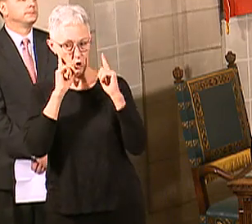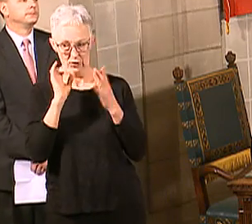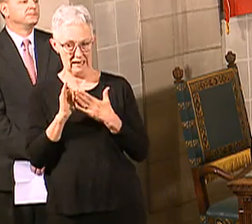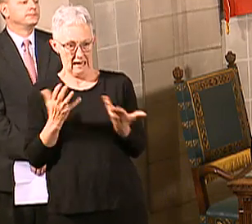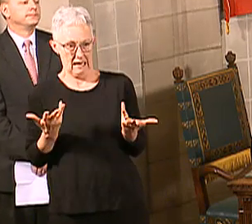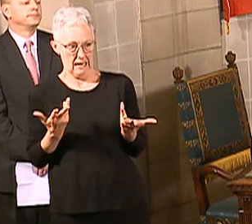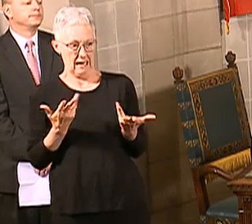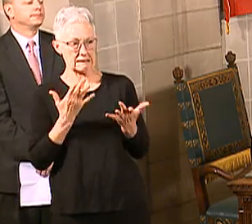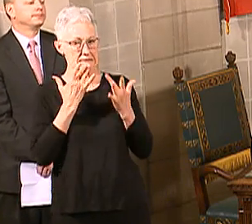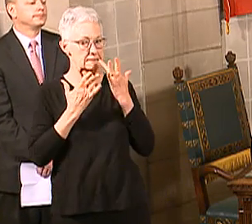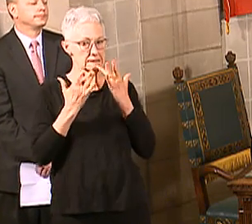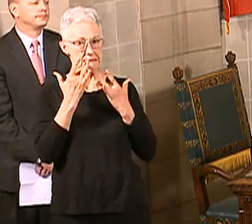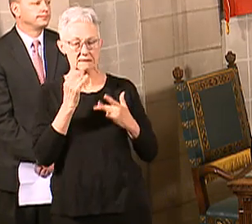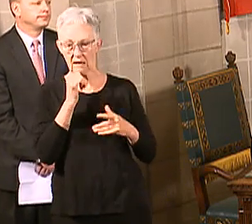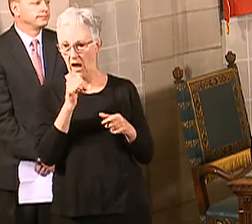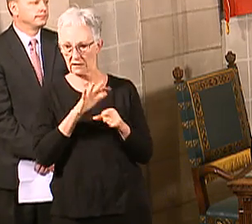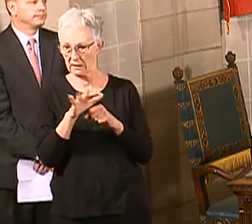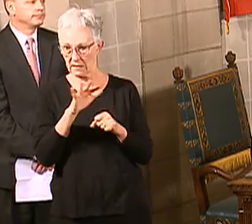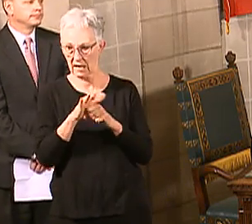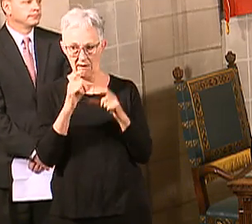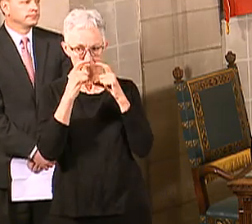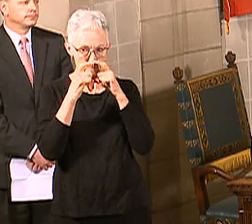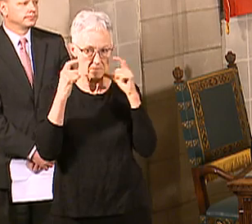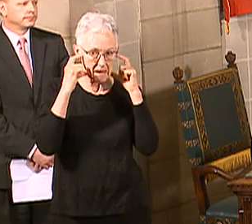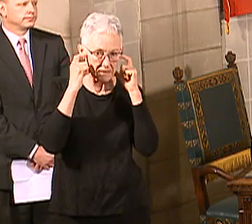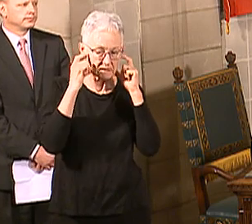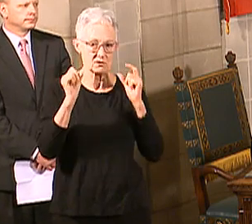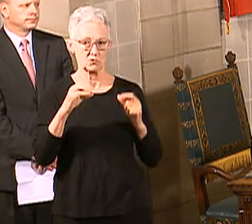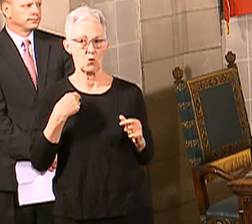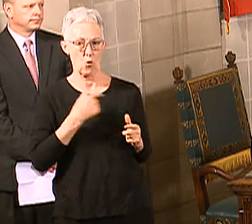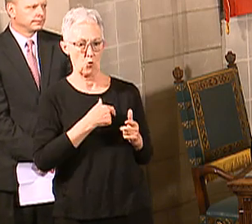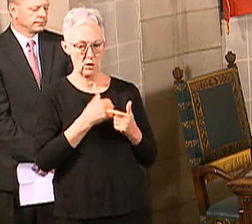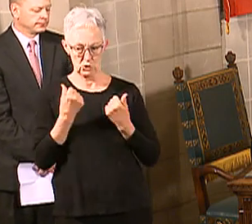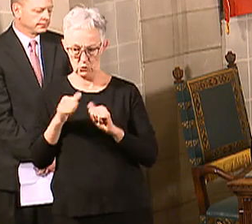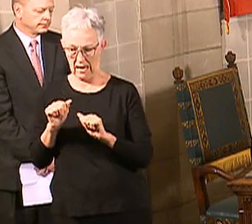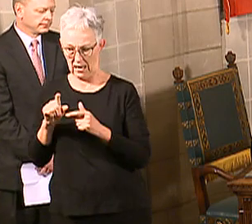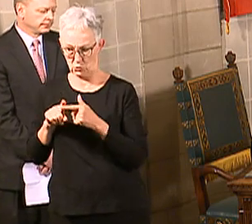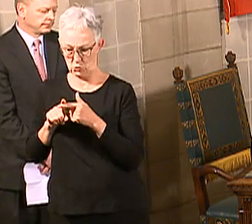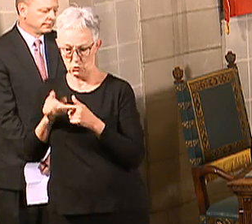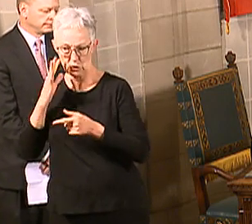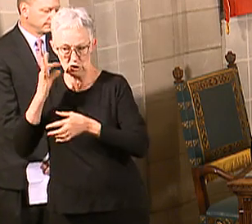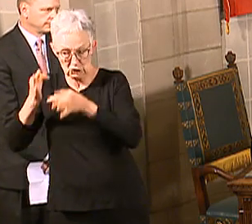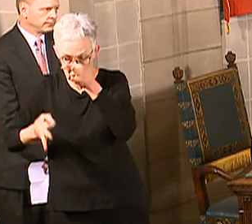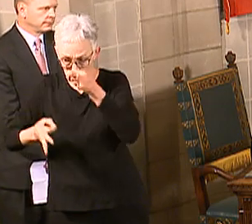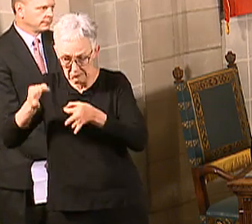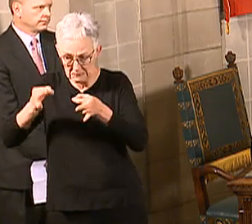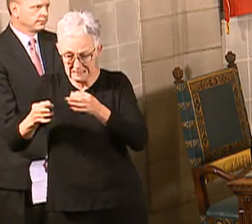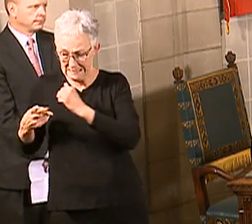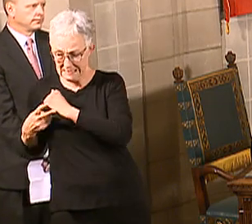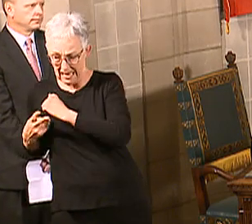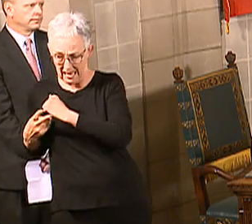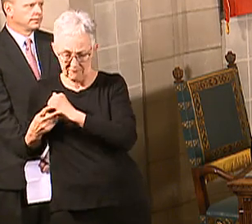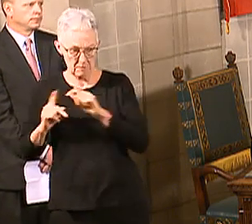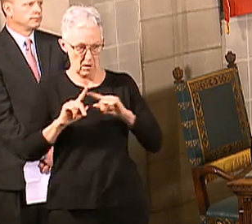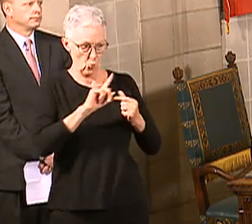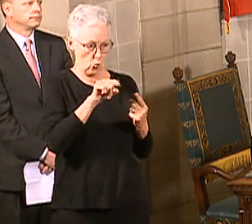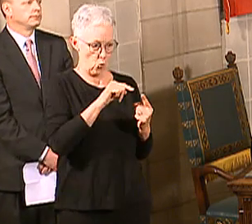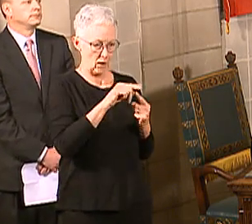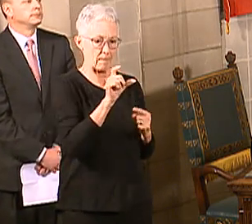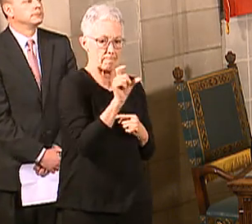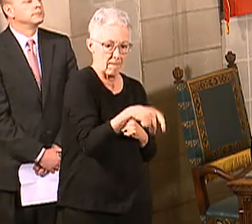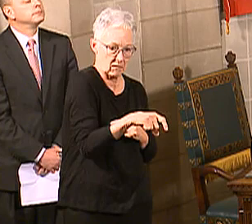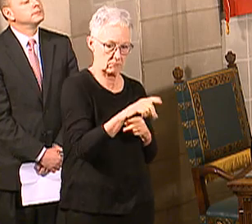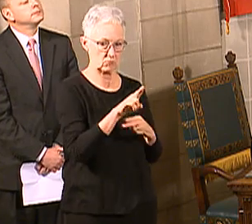so trying to work through the supplies, when's the proper time to use them. And then on the workforce shortage, and I couldn't be more pleased to hear the